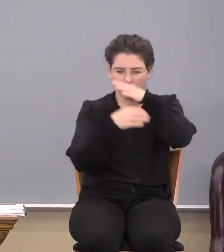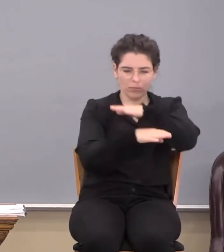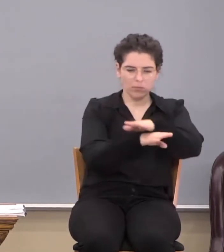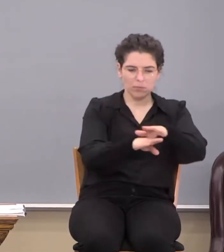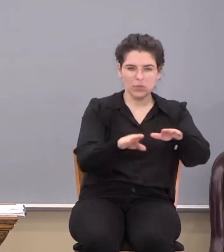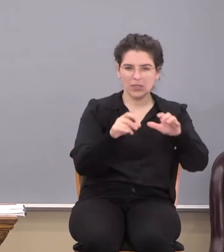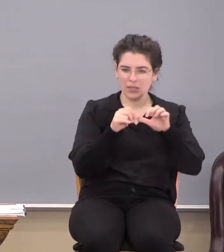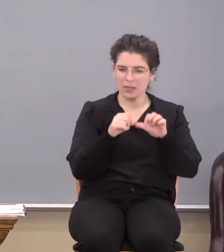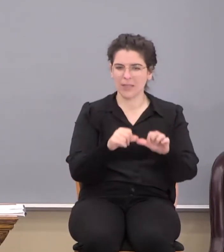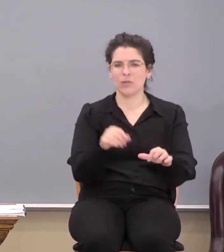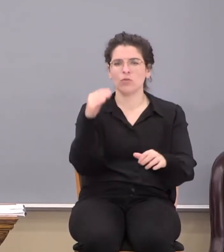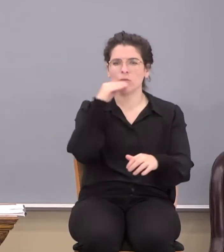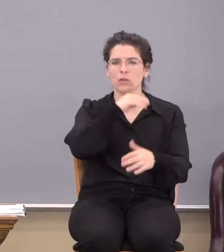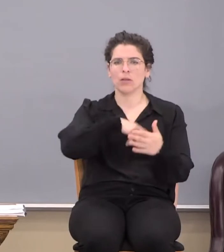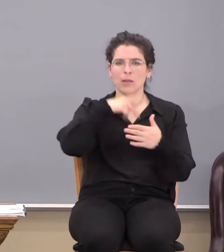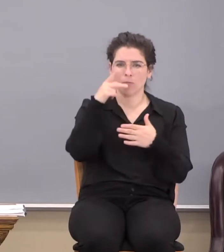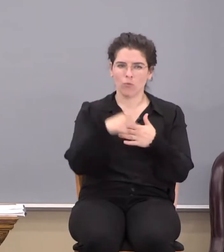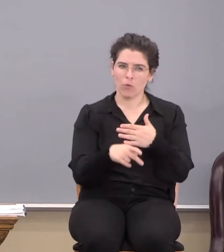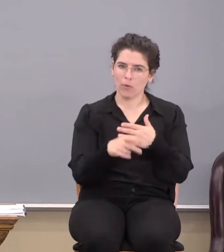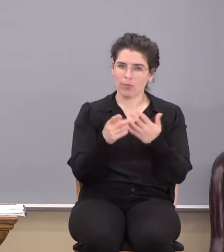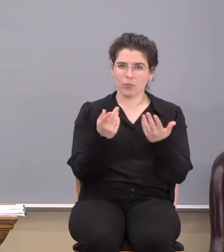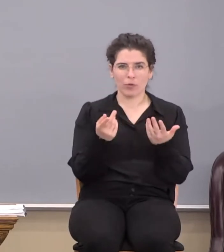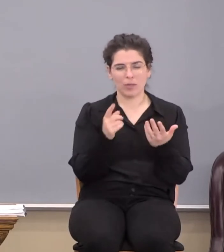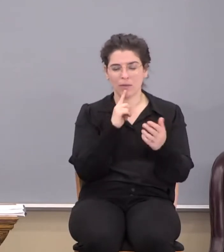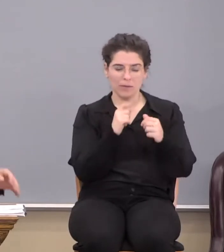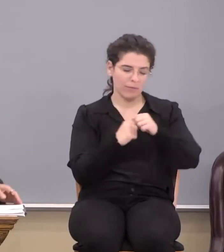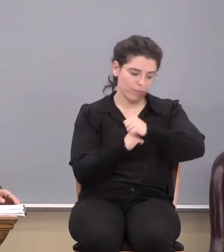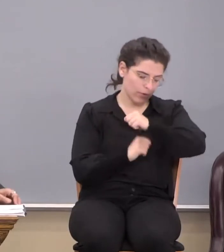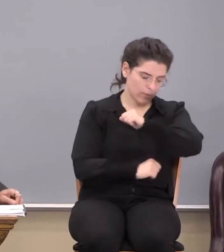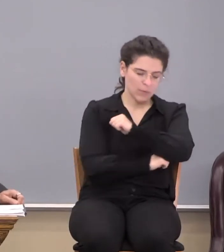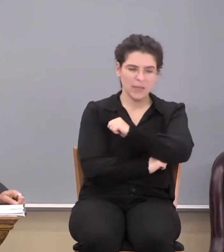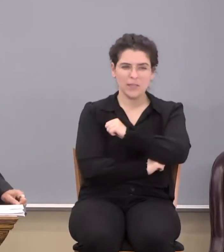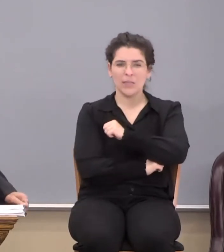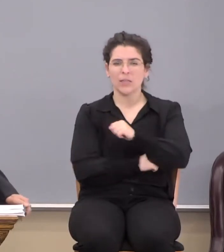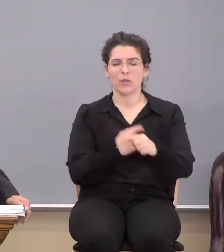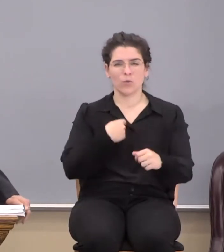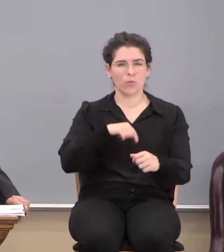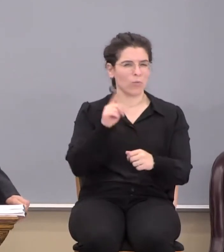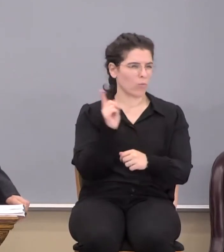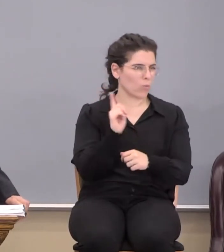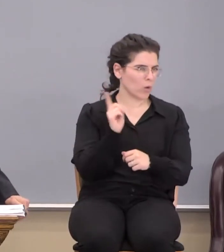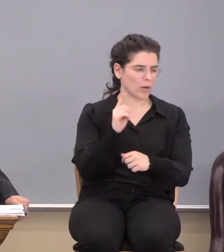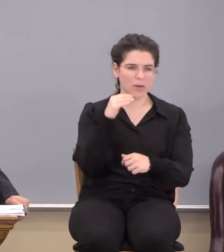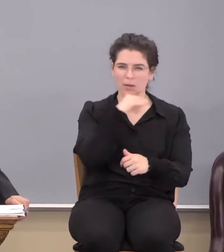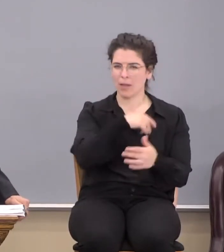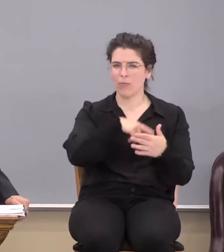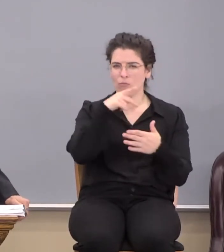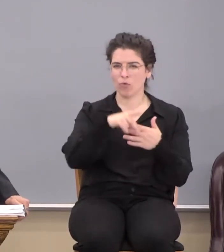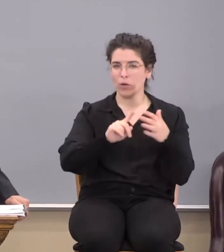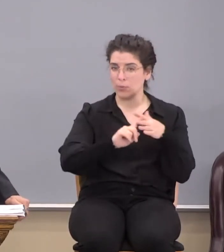maintain the lie program. Essentially, fundamentally, where did the lie program start?